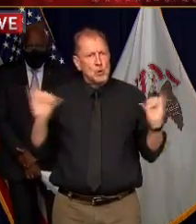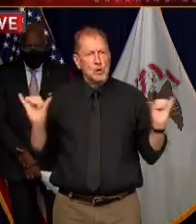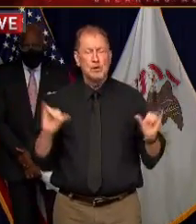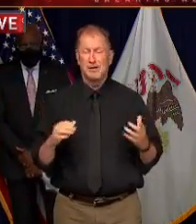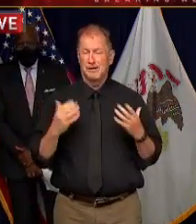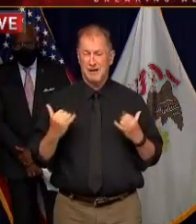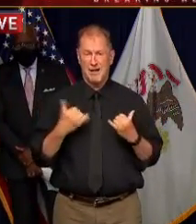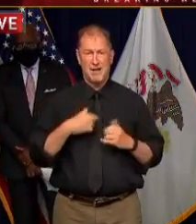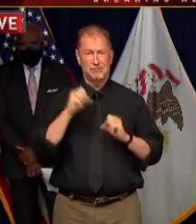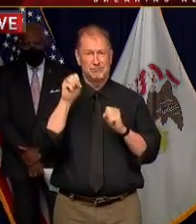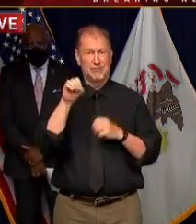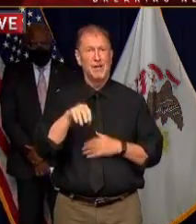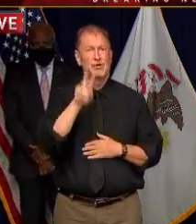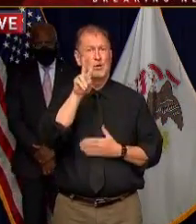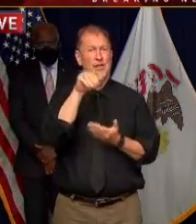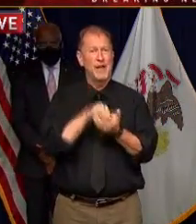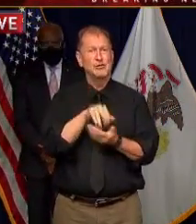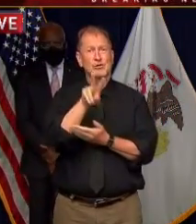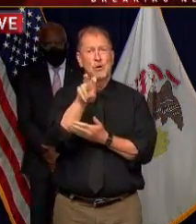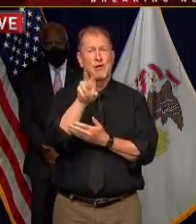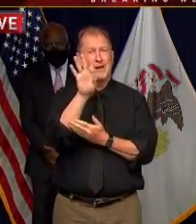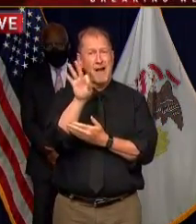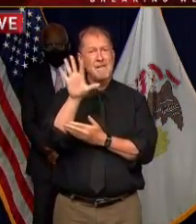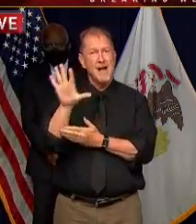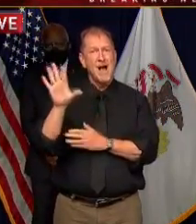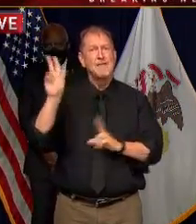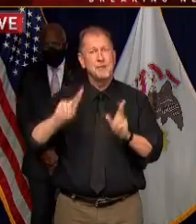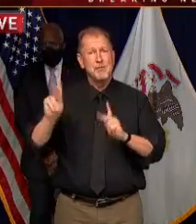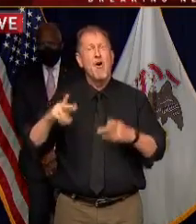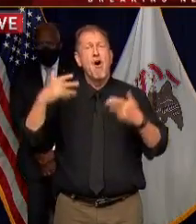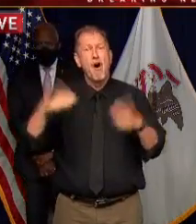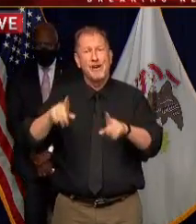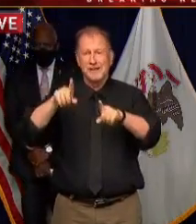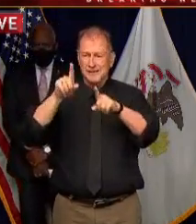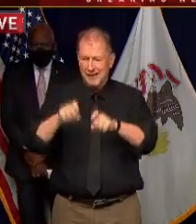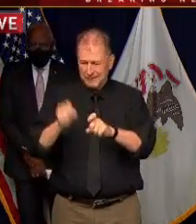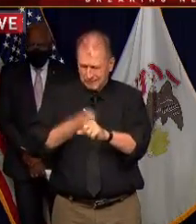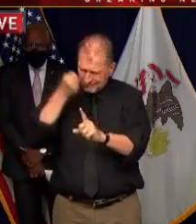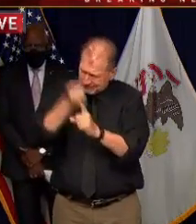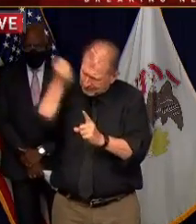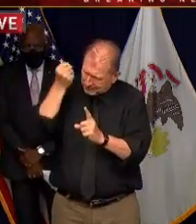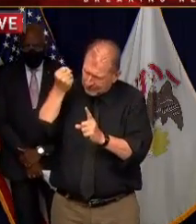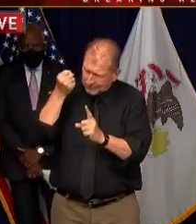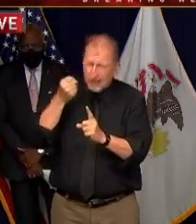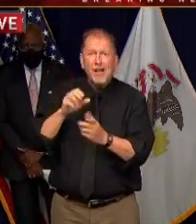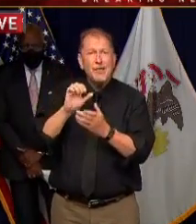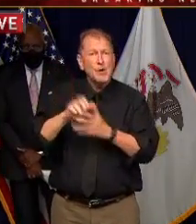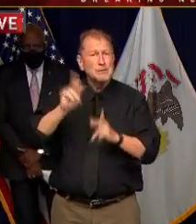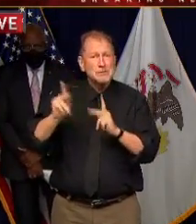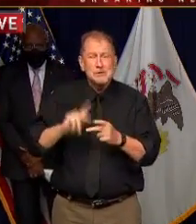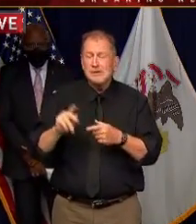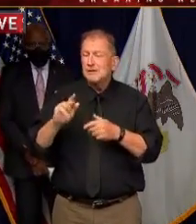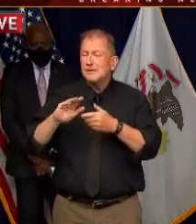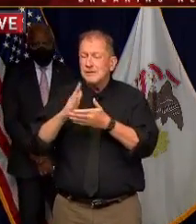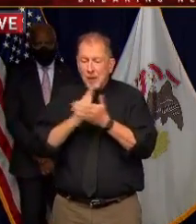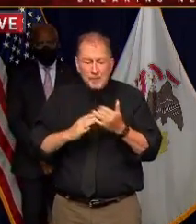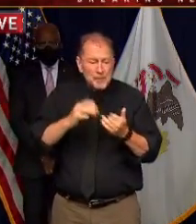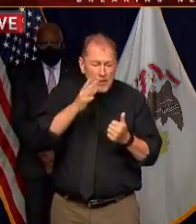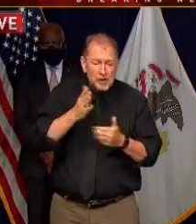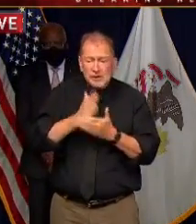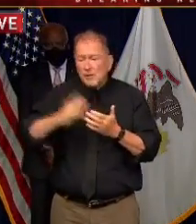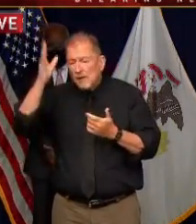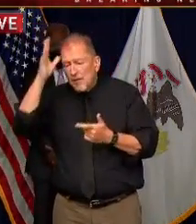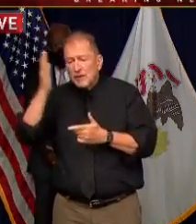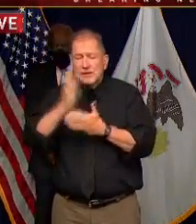2295 new mothers fathers daughters sons